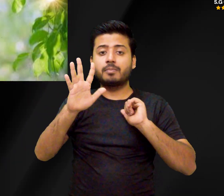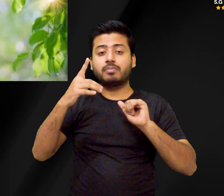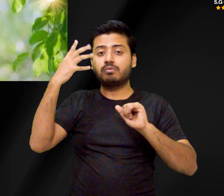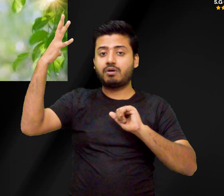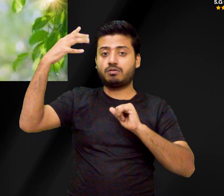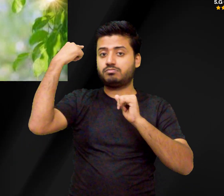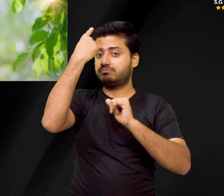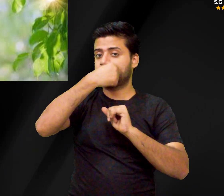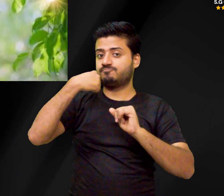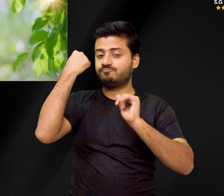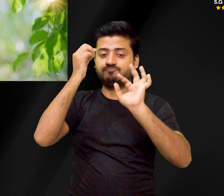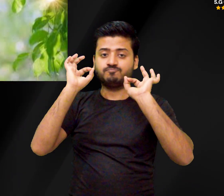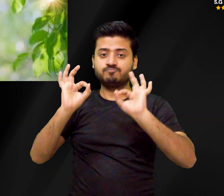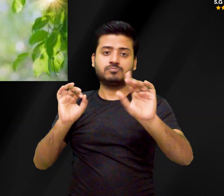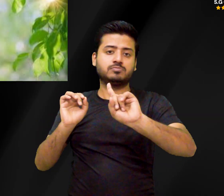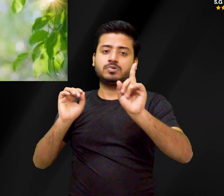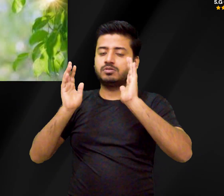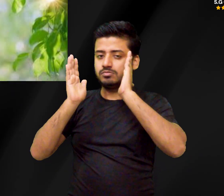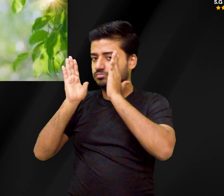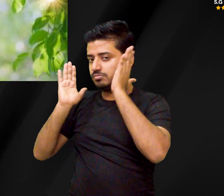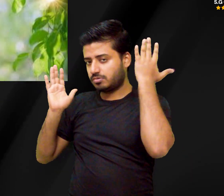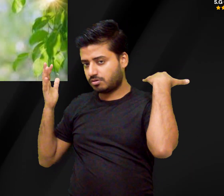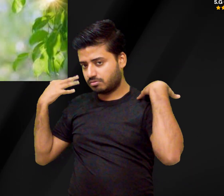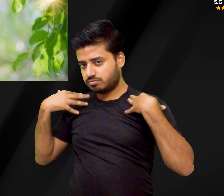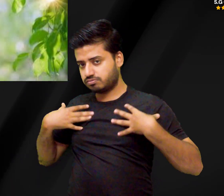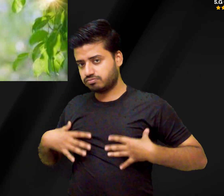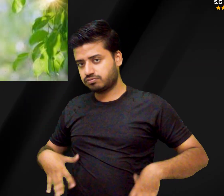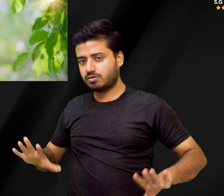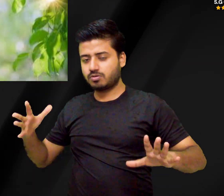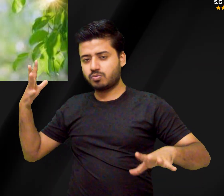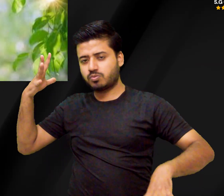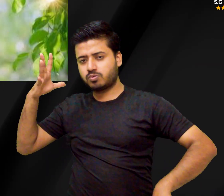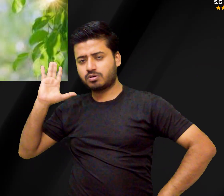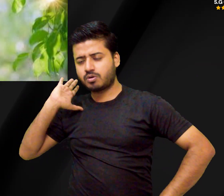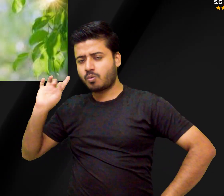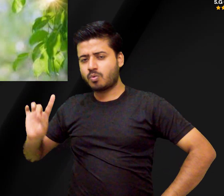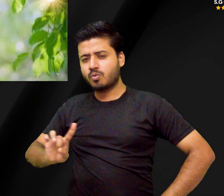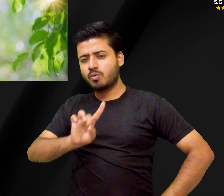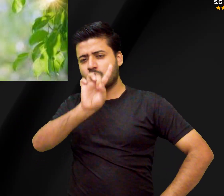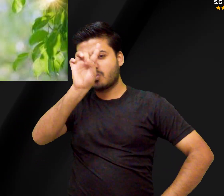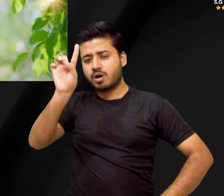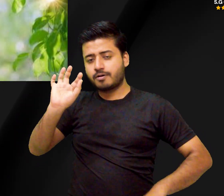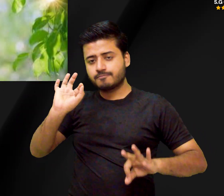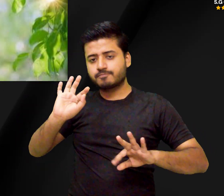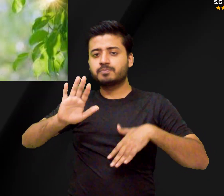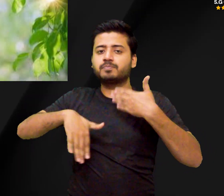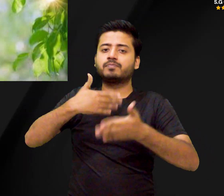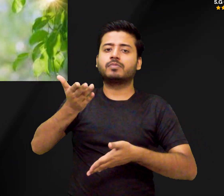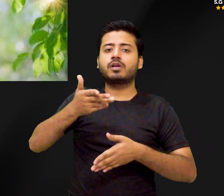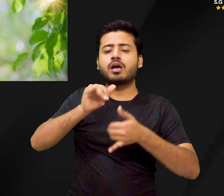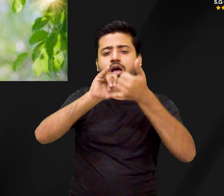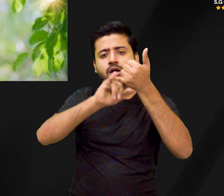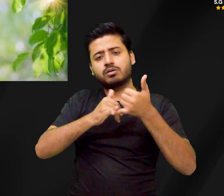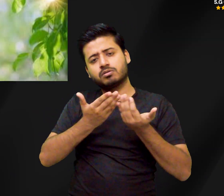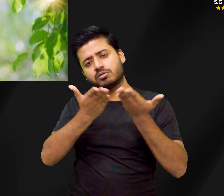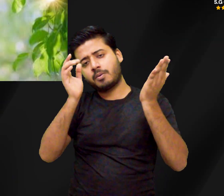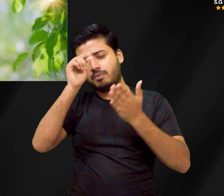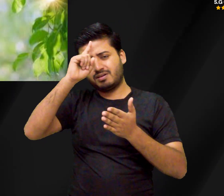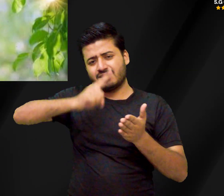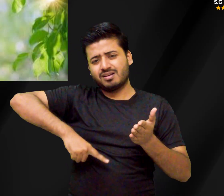damage. Incorporate weight-bearing exercise. Simple activities can help counteract the effects of sitting. Try to stand